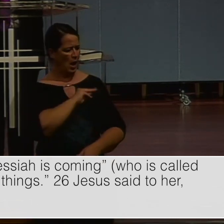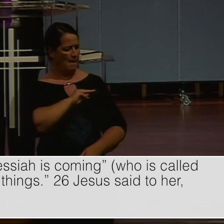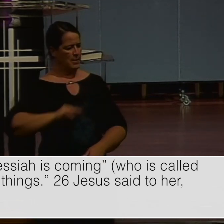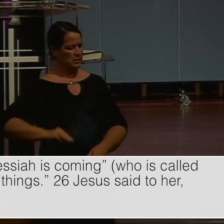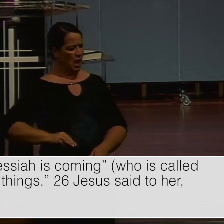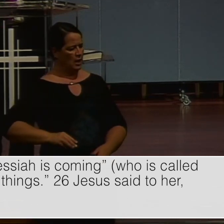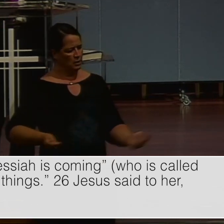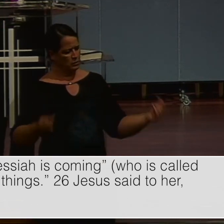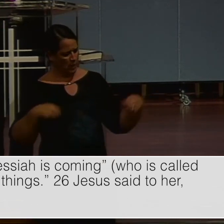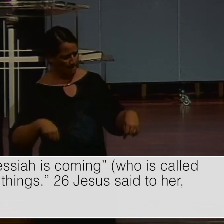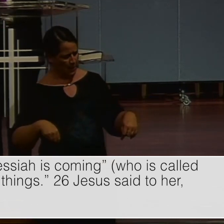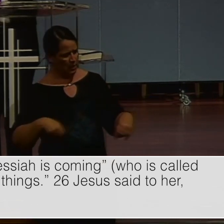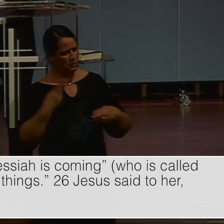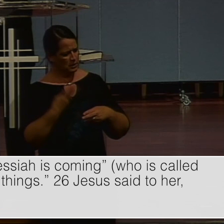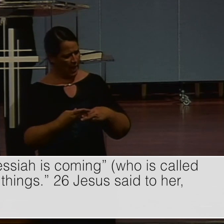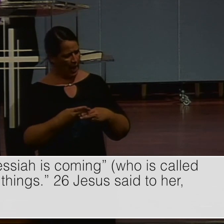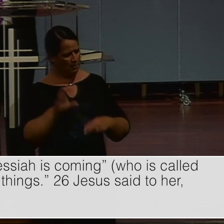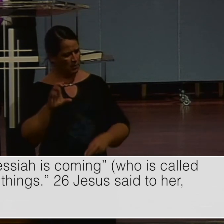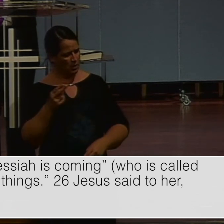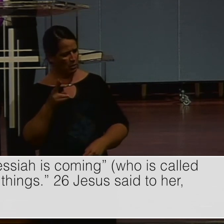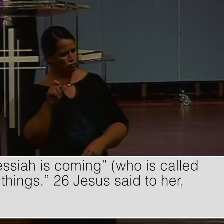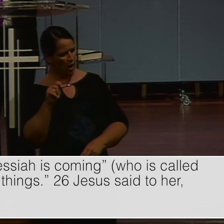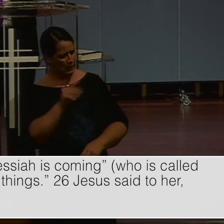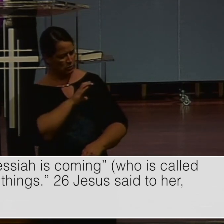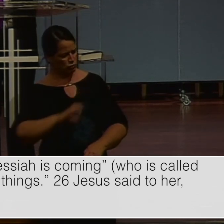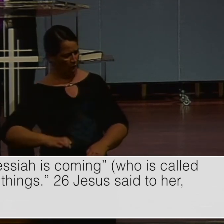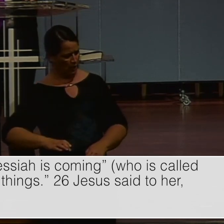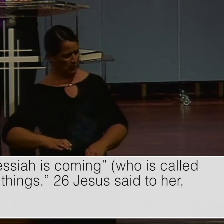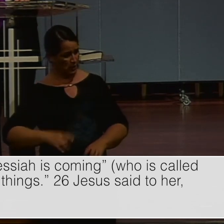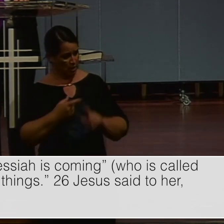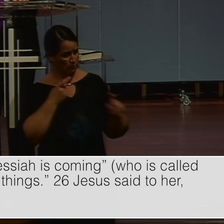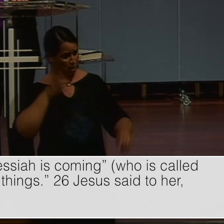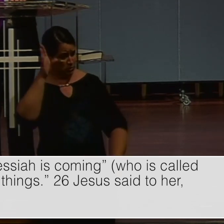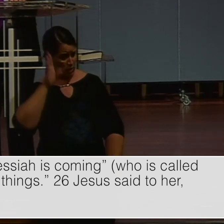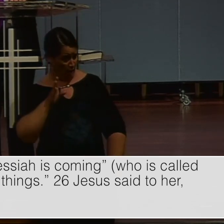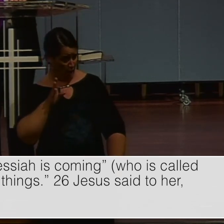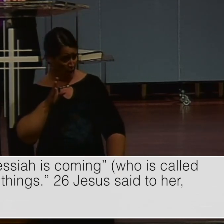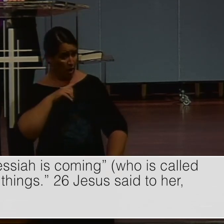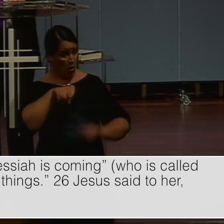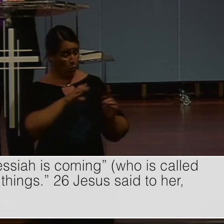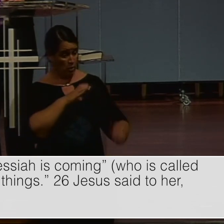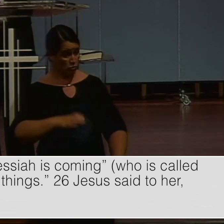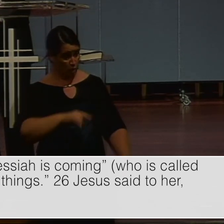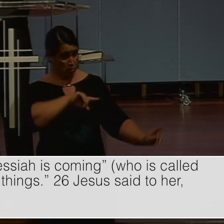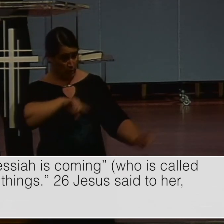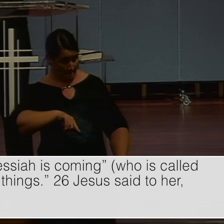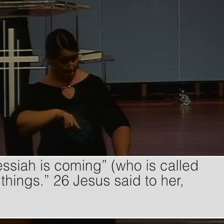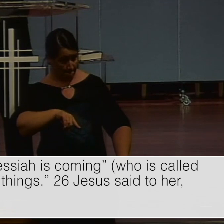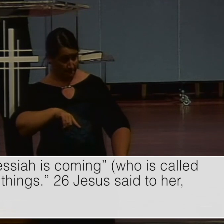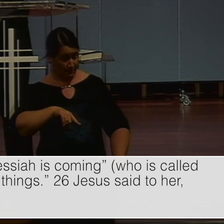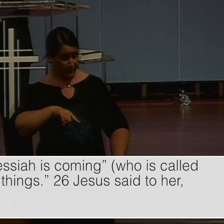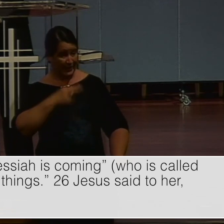Who is called. Christ. The anointed of God. When he comes. He will tell. Us. All things. So